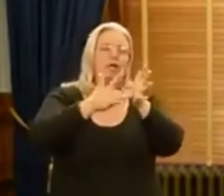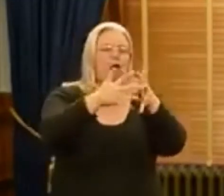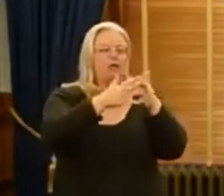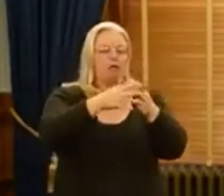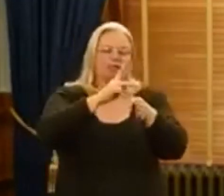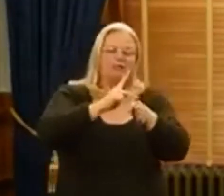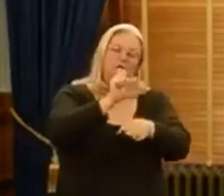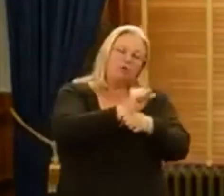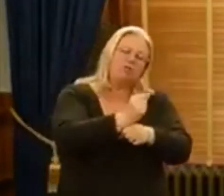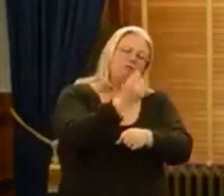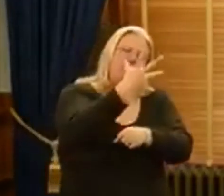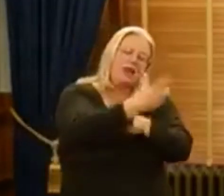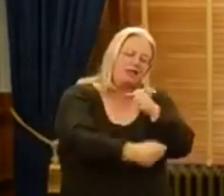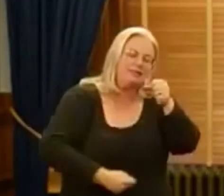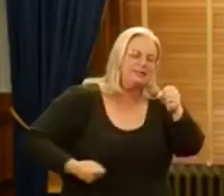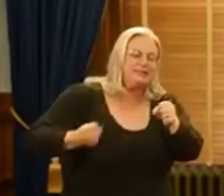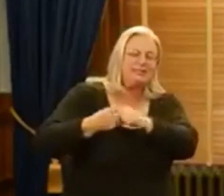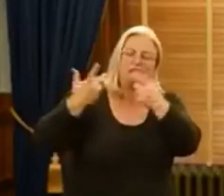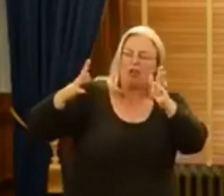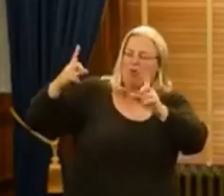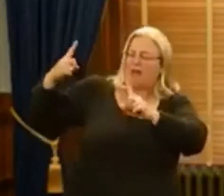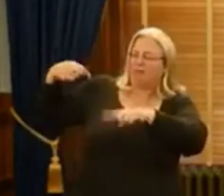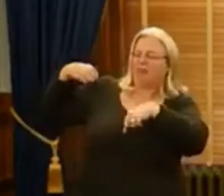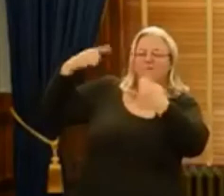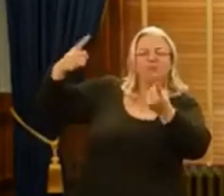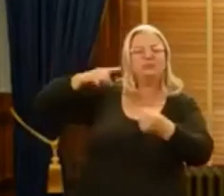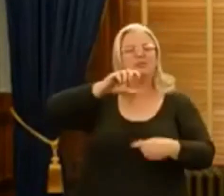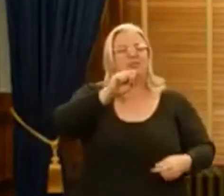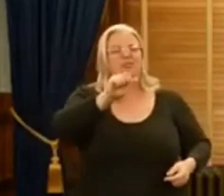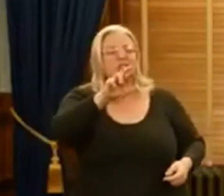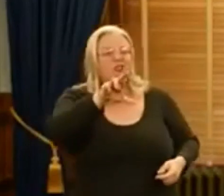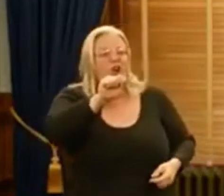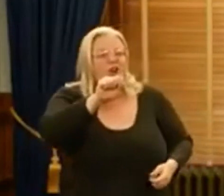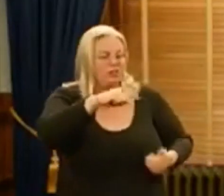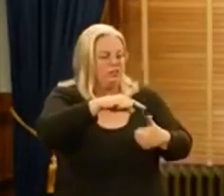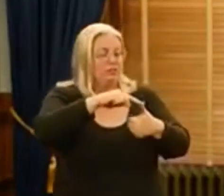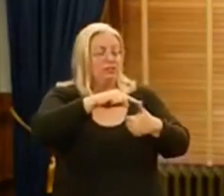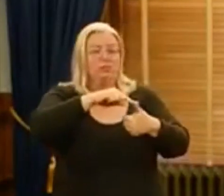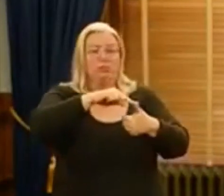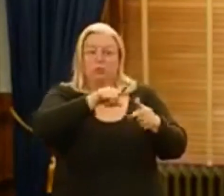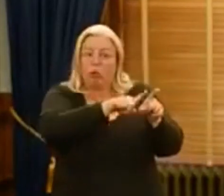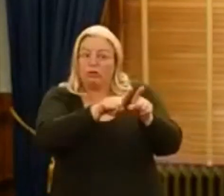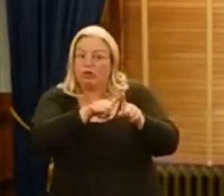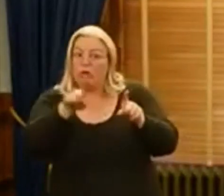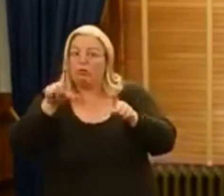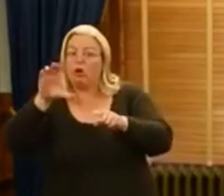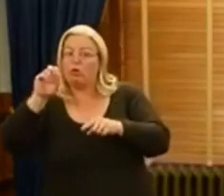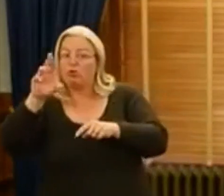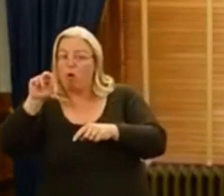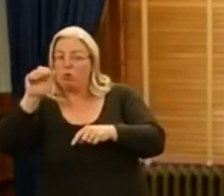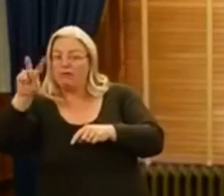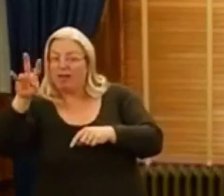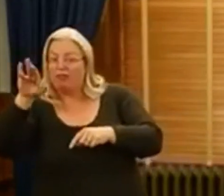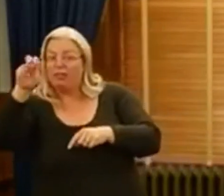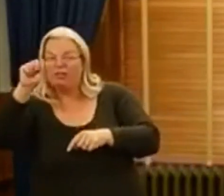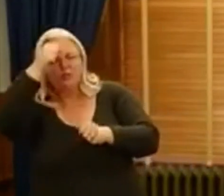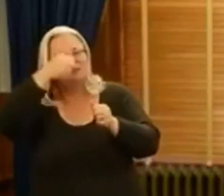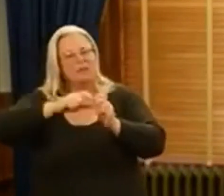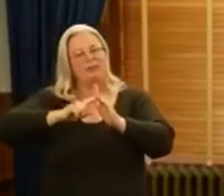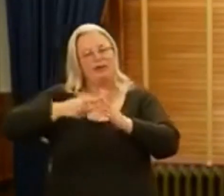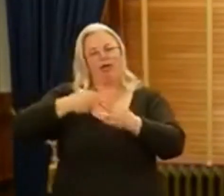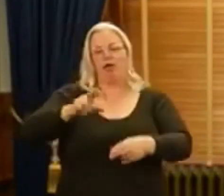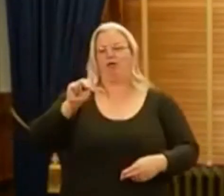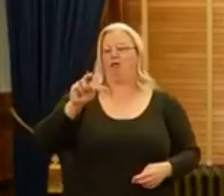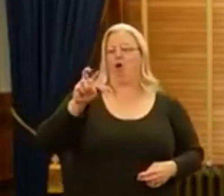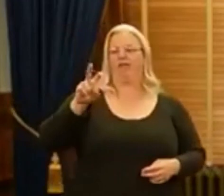been working for years on coronaviruses for things like SARS, which is also a coronavirus. If you remember at the beginning of this, this was called